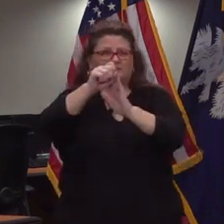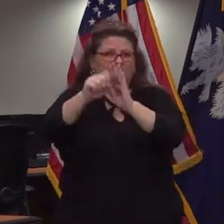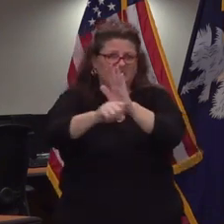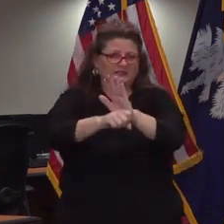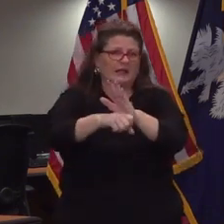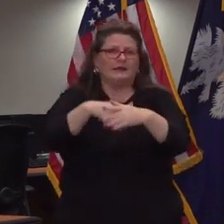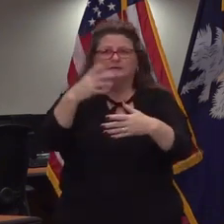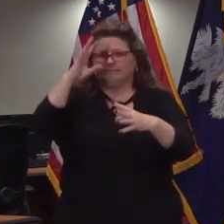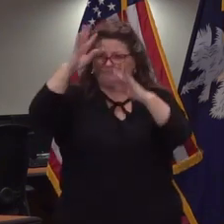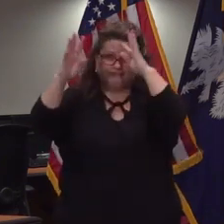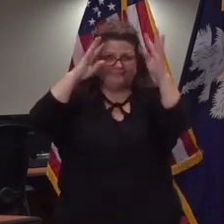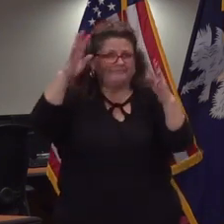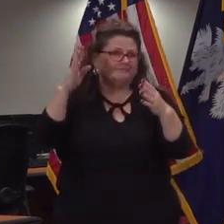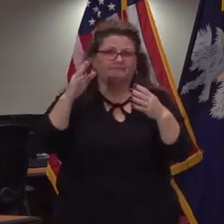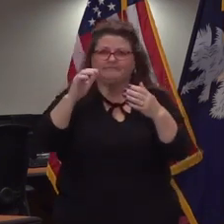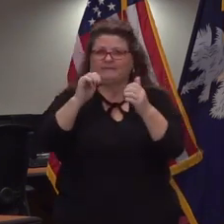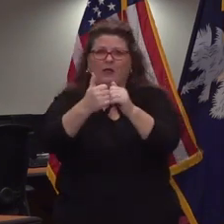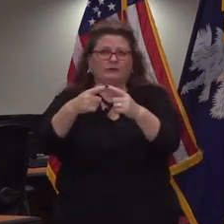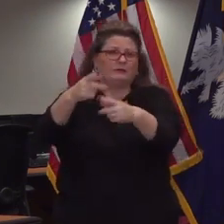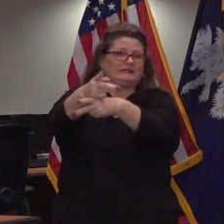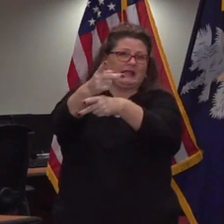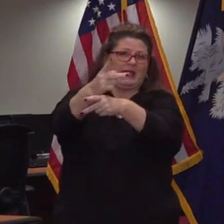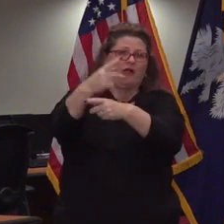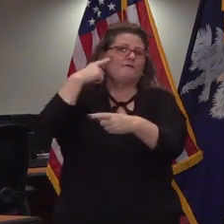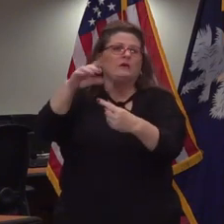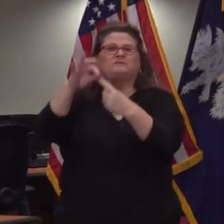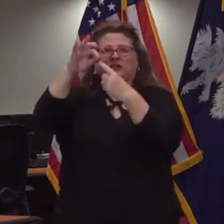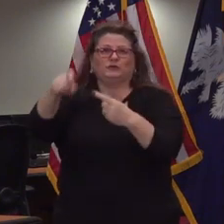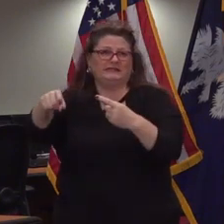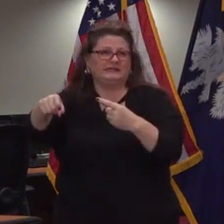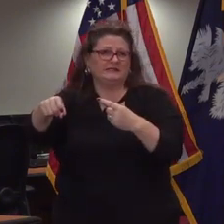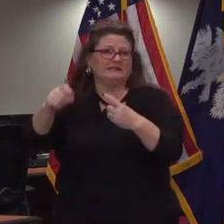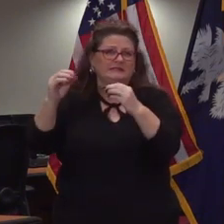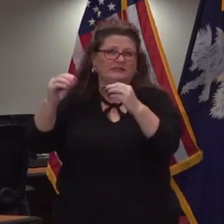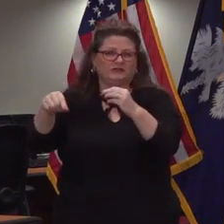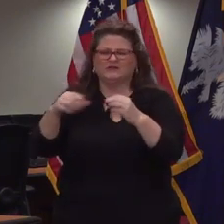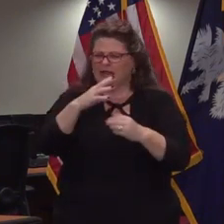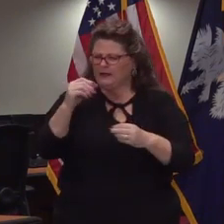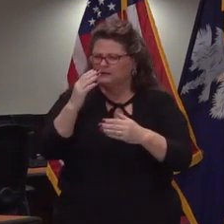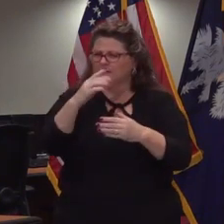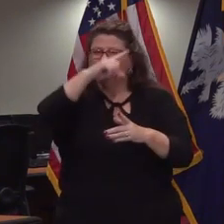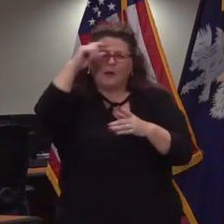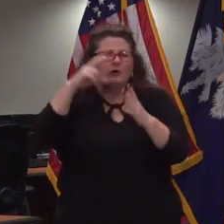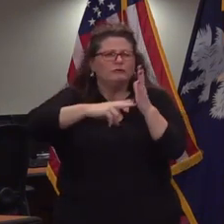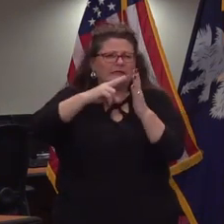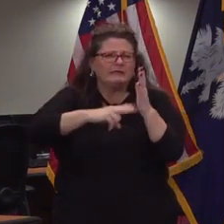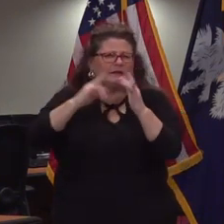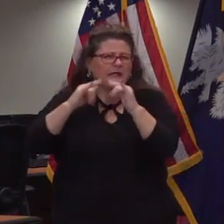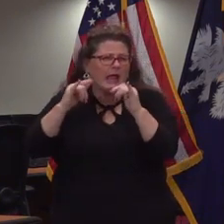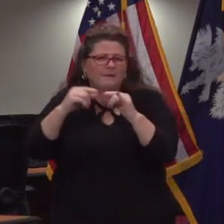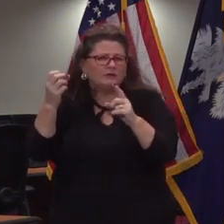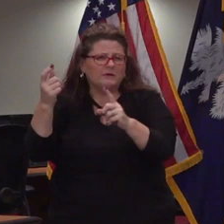the taking care of those who need special needs instruction and other perhaps summer reading camps things of that